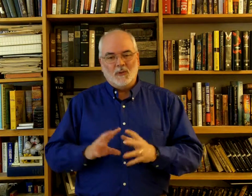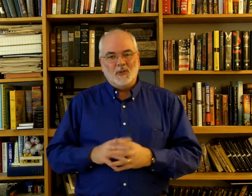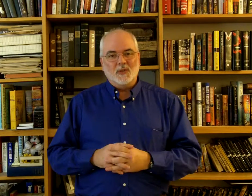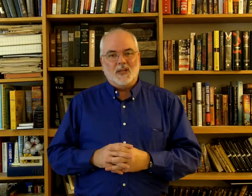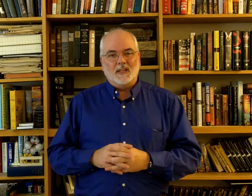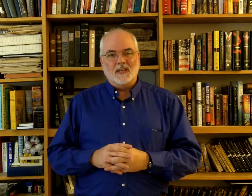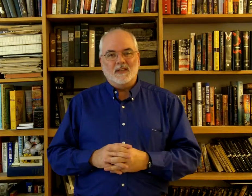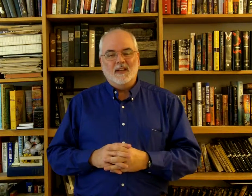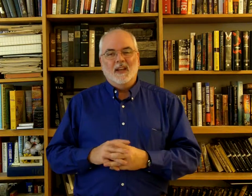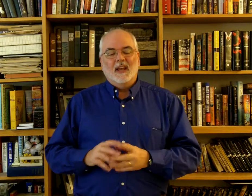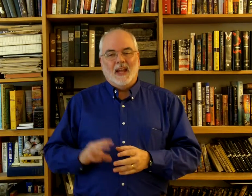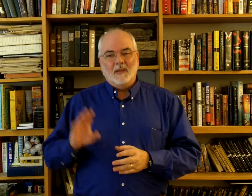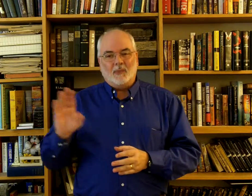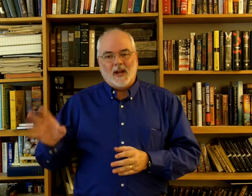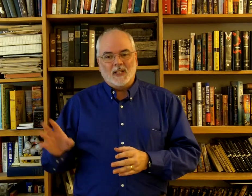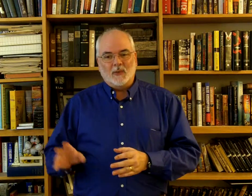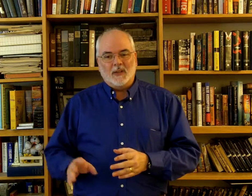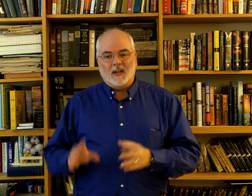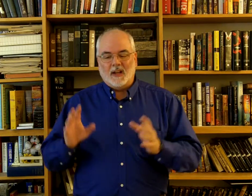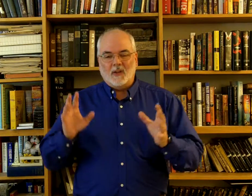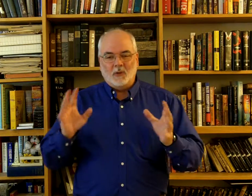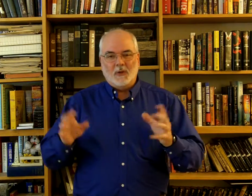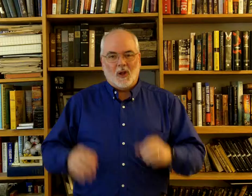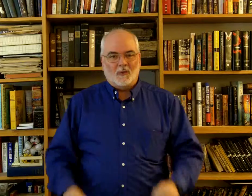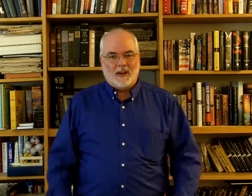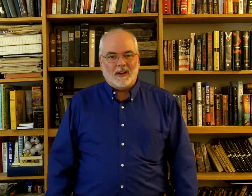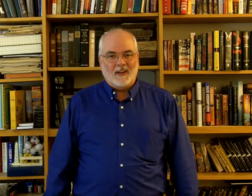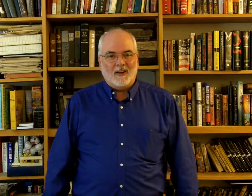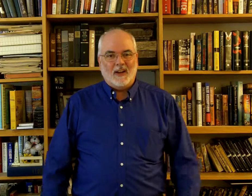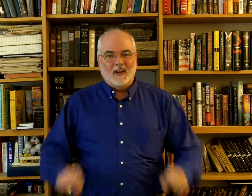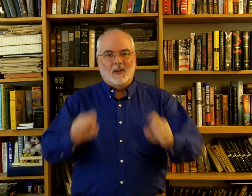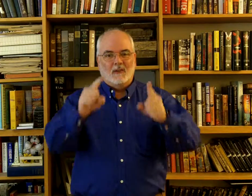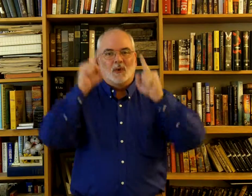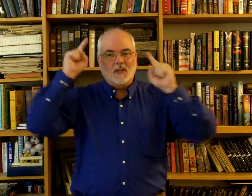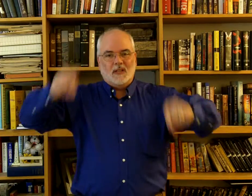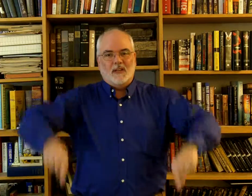we'll use at ltc and then practice with it and you'll be all ready all right look forward to seeing you